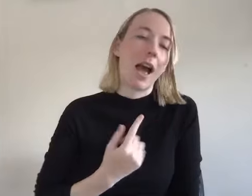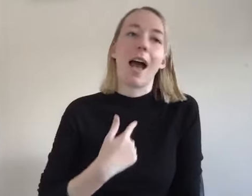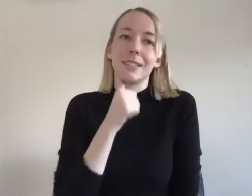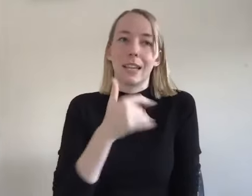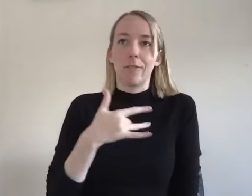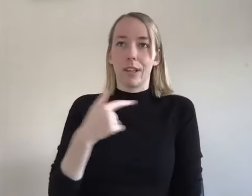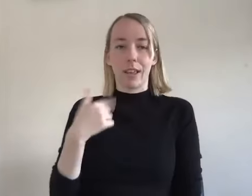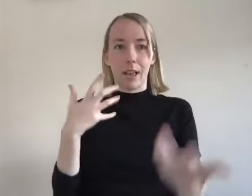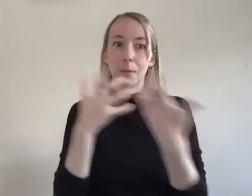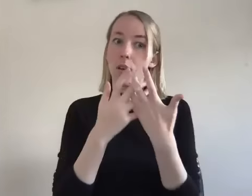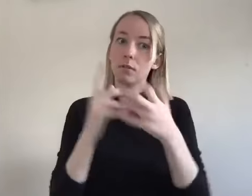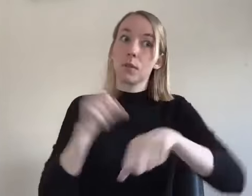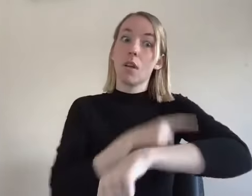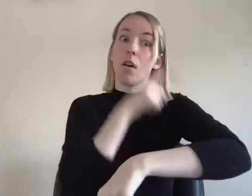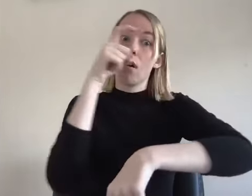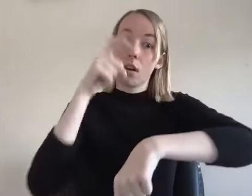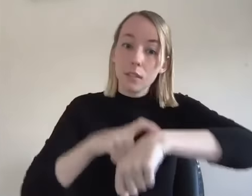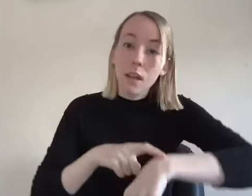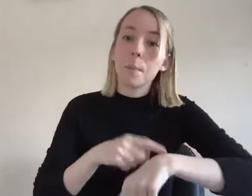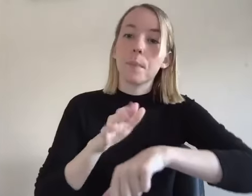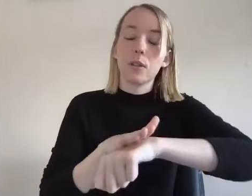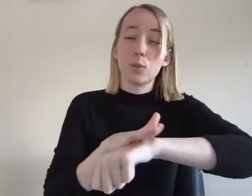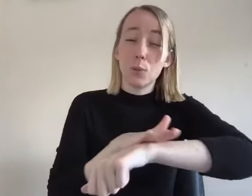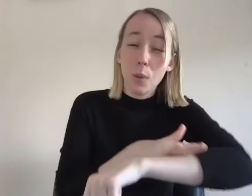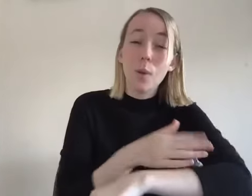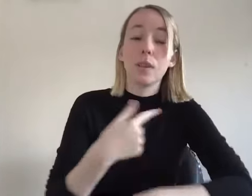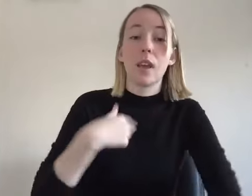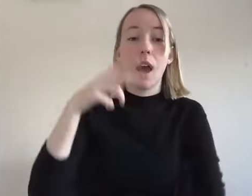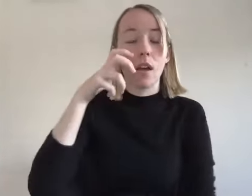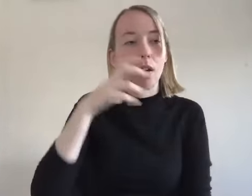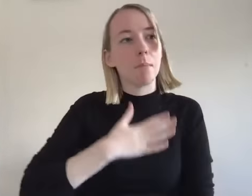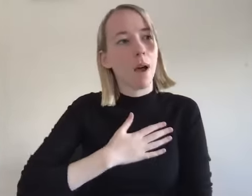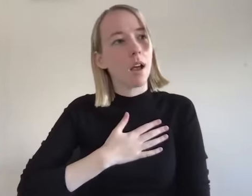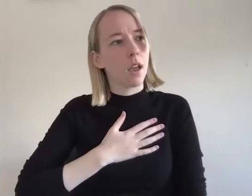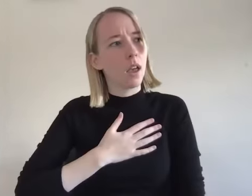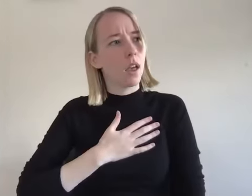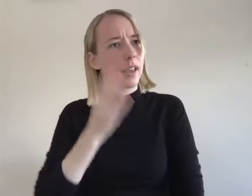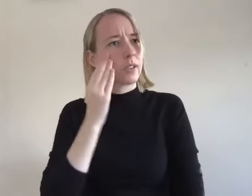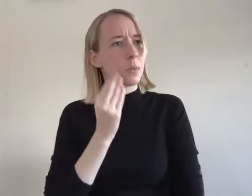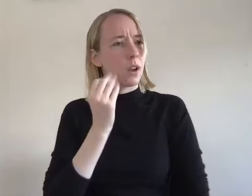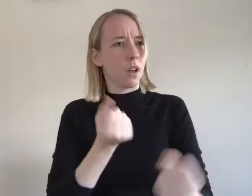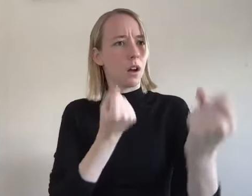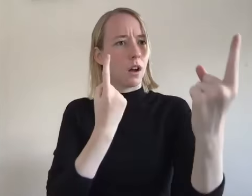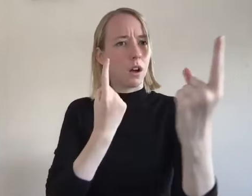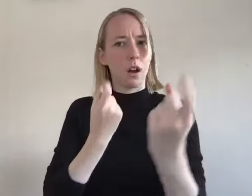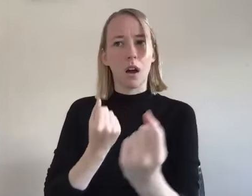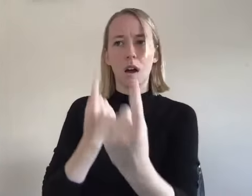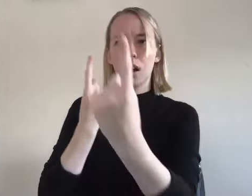i didn't feel like i belonged for a really long time and slowly but surely i heard like my experience through all of you and